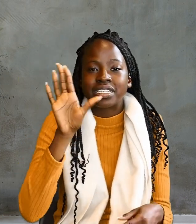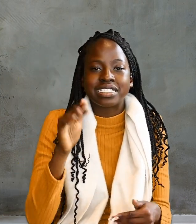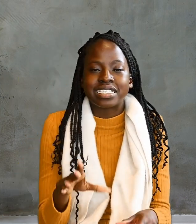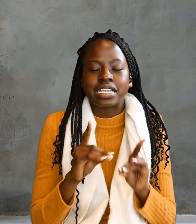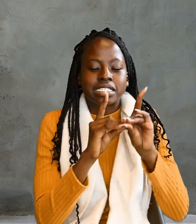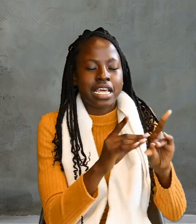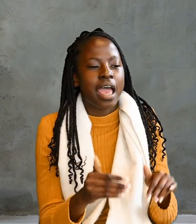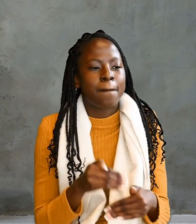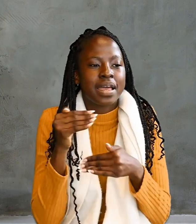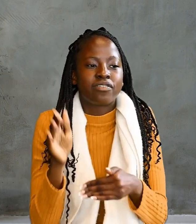he was raised from the dead.